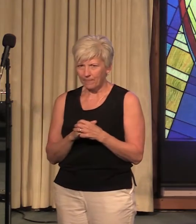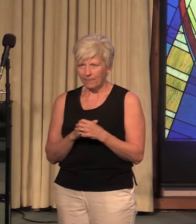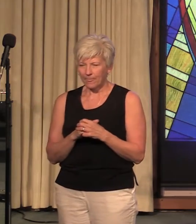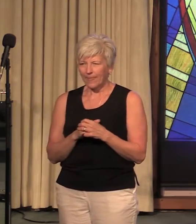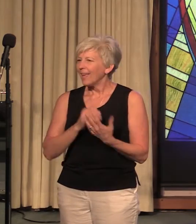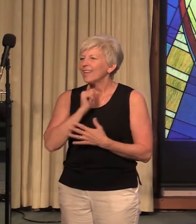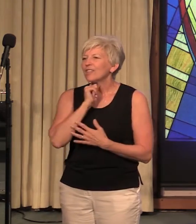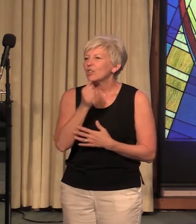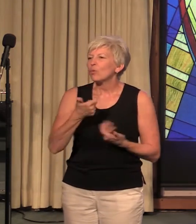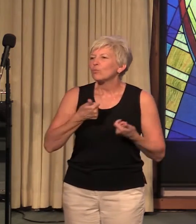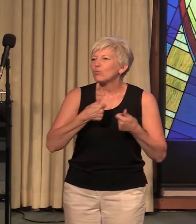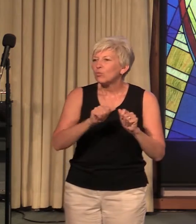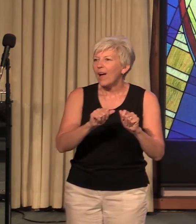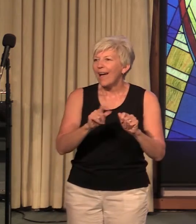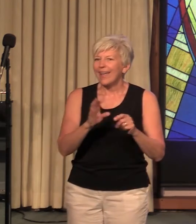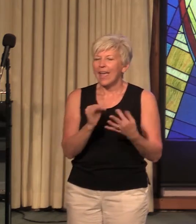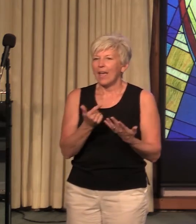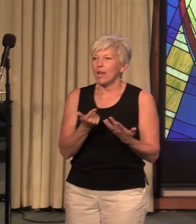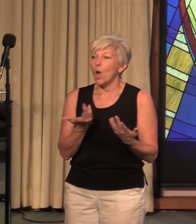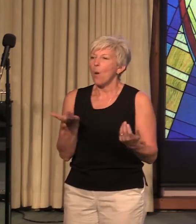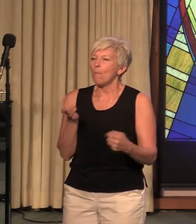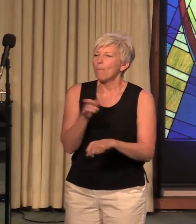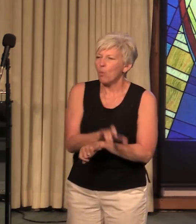don't try to push the river